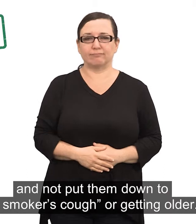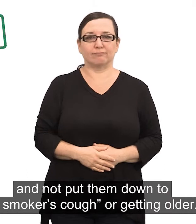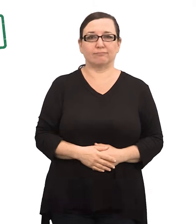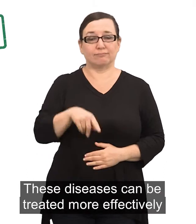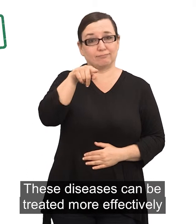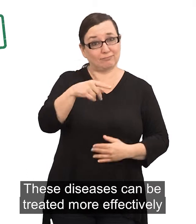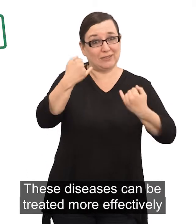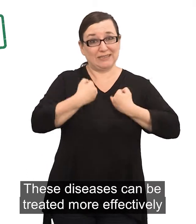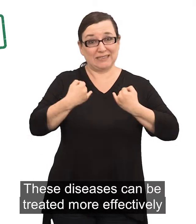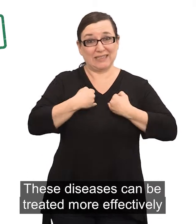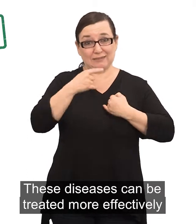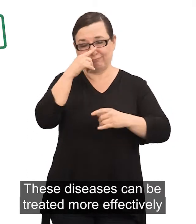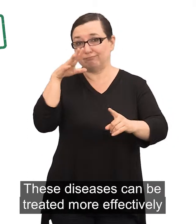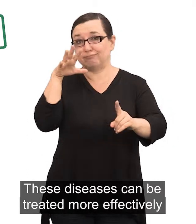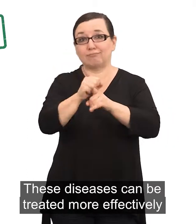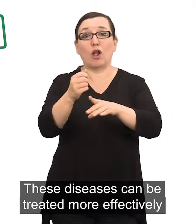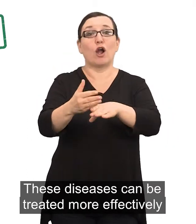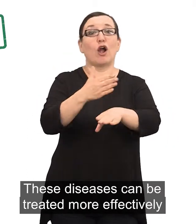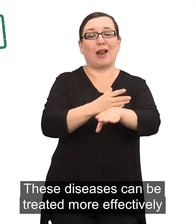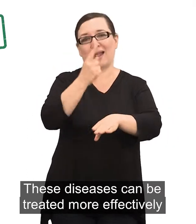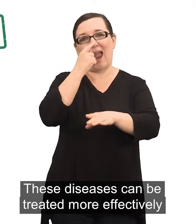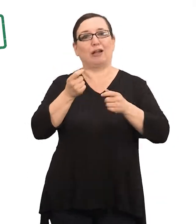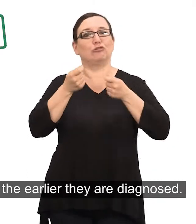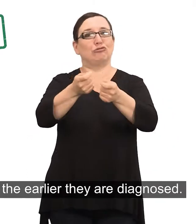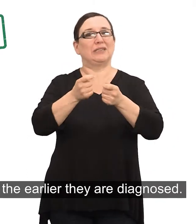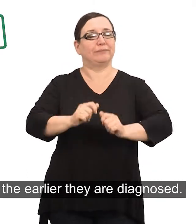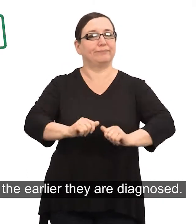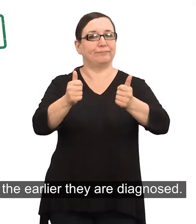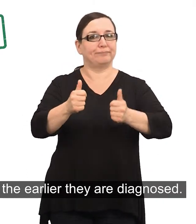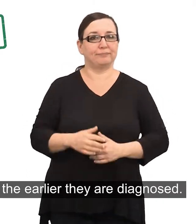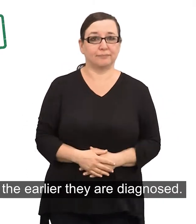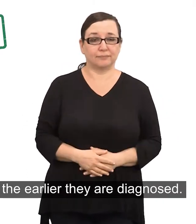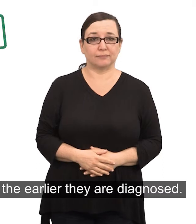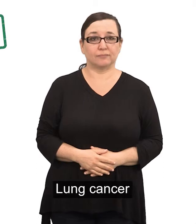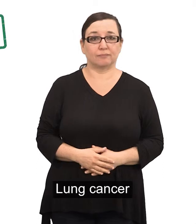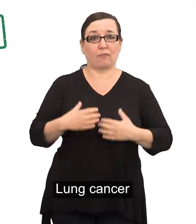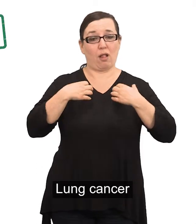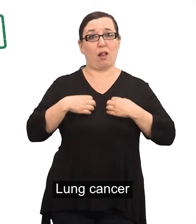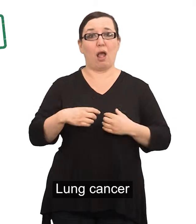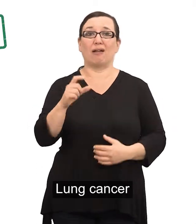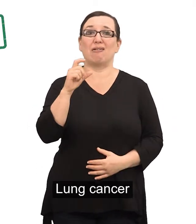These diseases can be treated more effectively the earlier they are diagnosed. Lung cancer